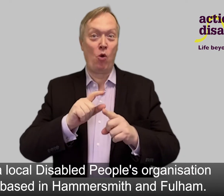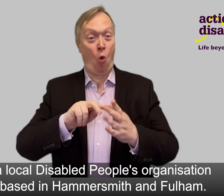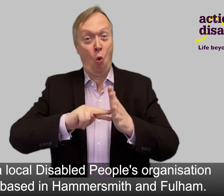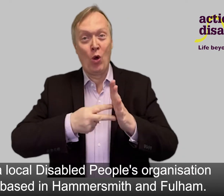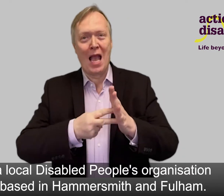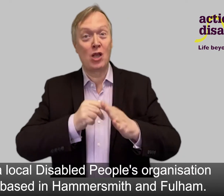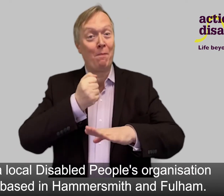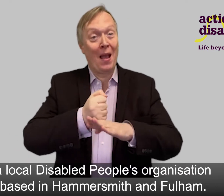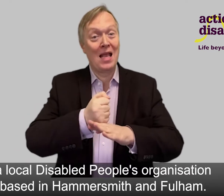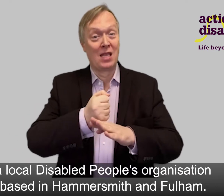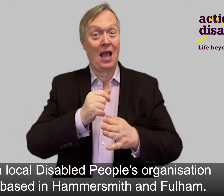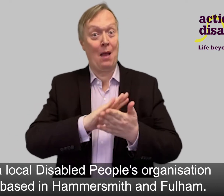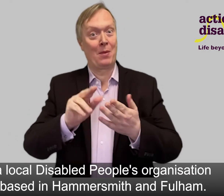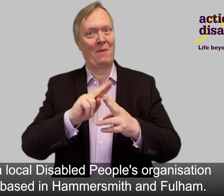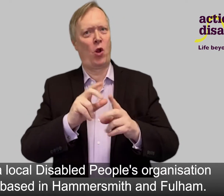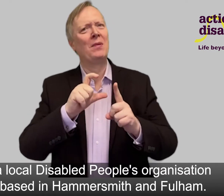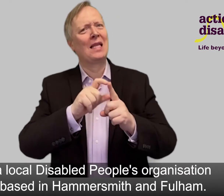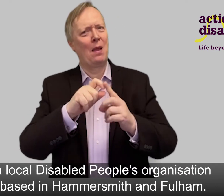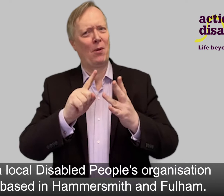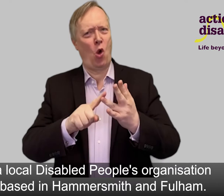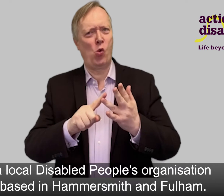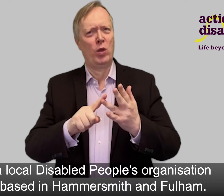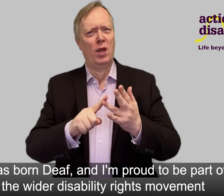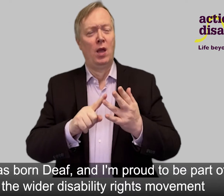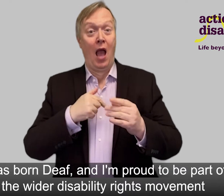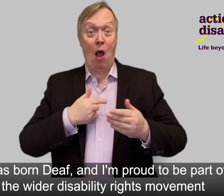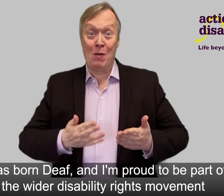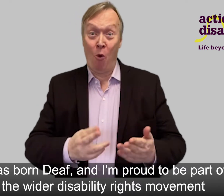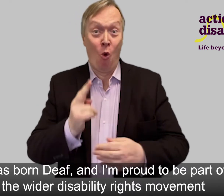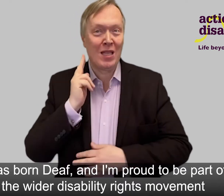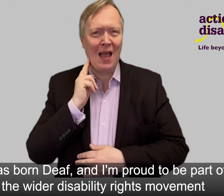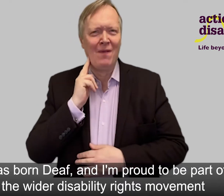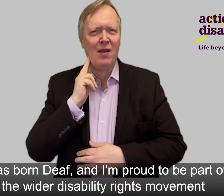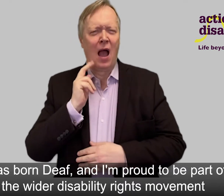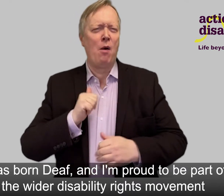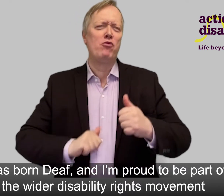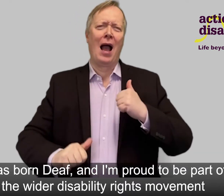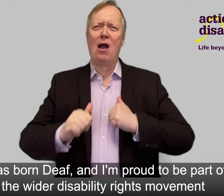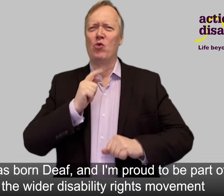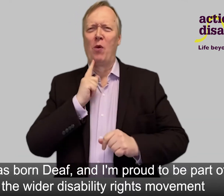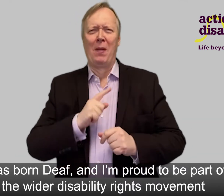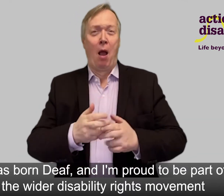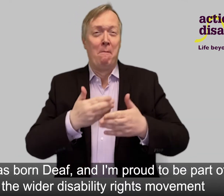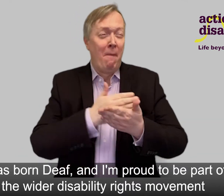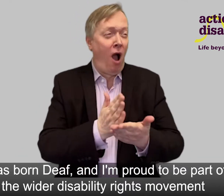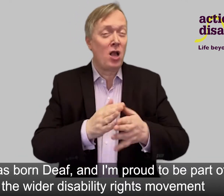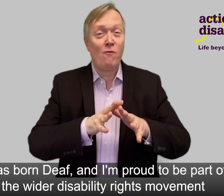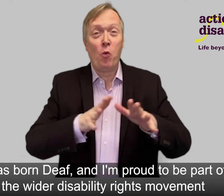people's organisation based in Hammersmith and Fulham. I was born deaf and I'm proud to be part of the wider